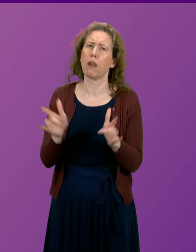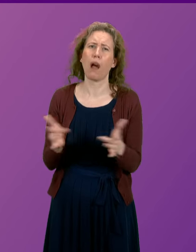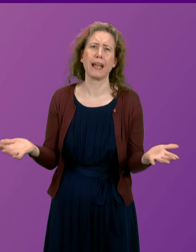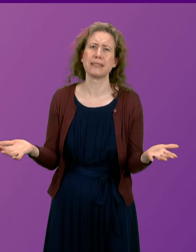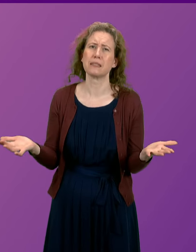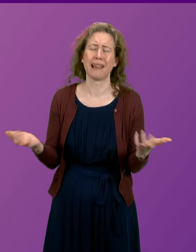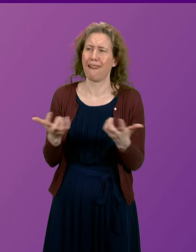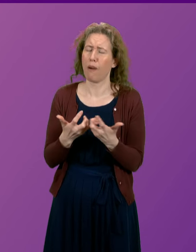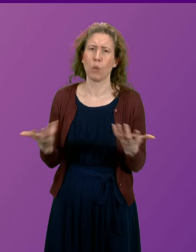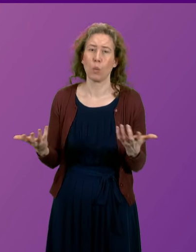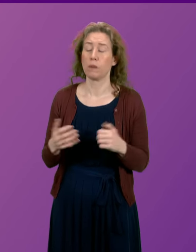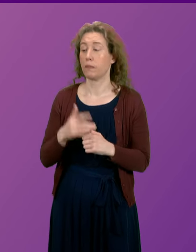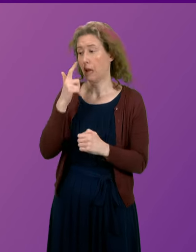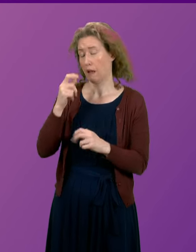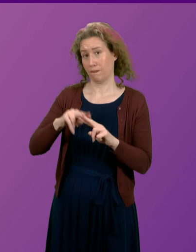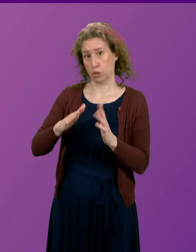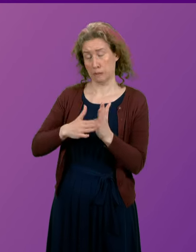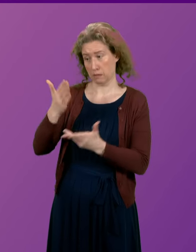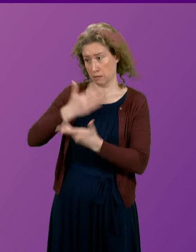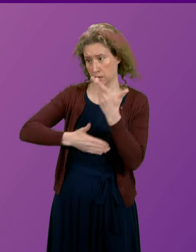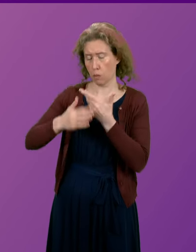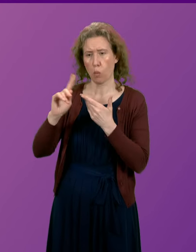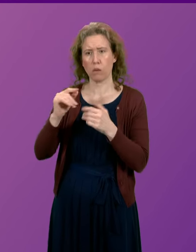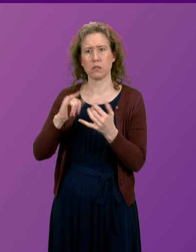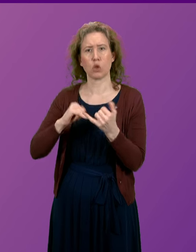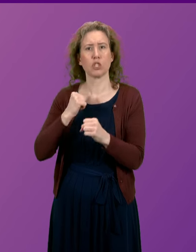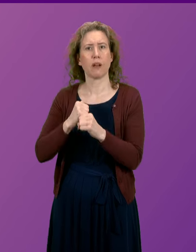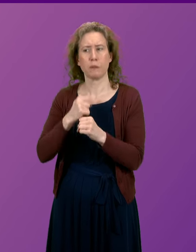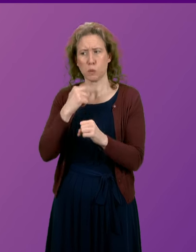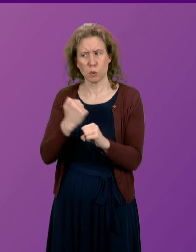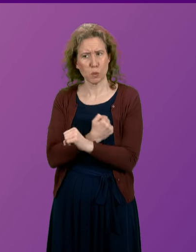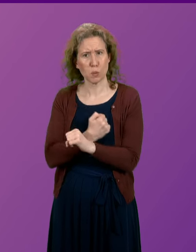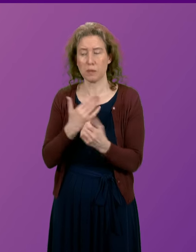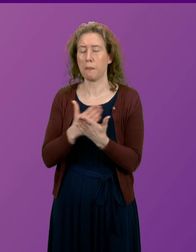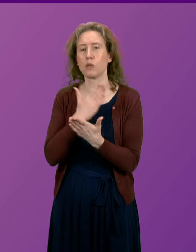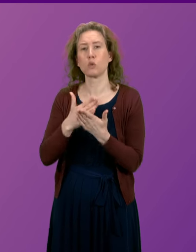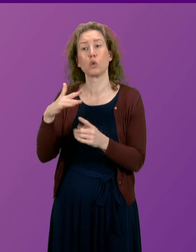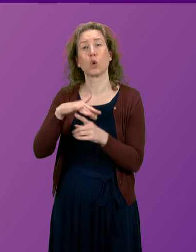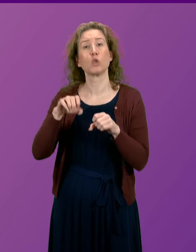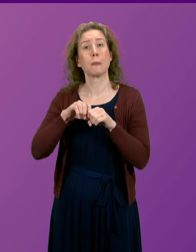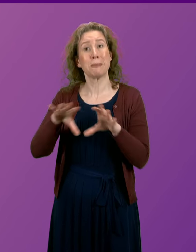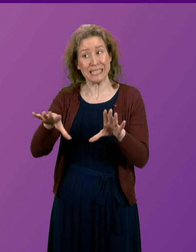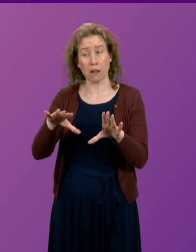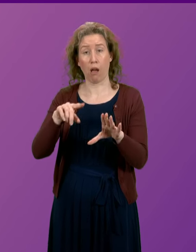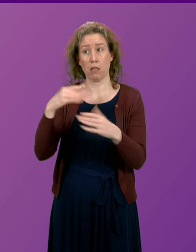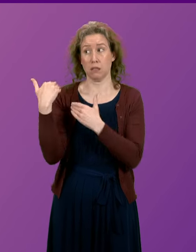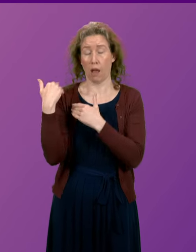Can the First Minister outline the steps the Scottish Government can take to ensure social media sites, take the safeguarding of young